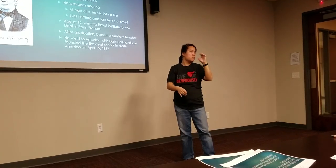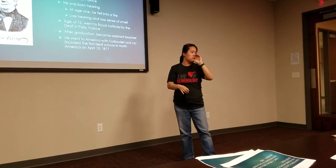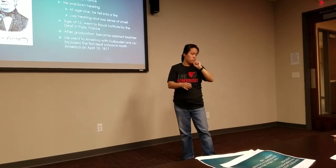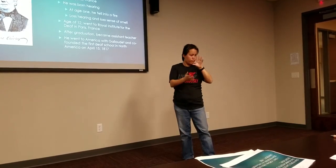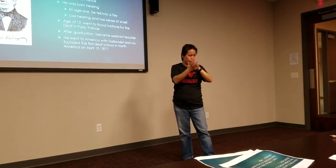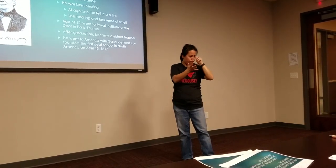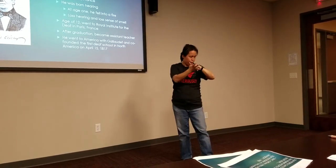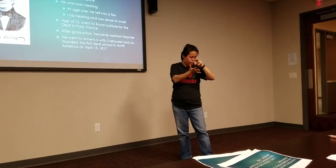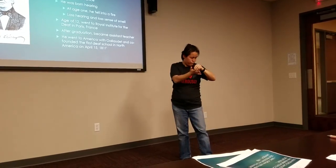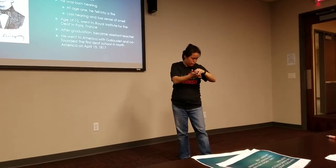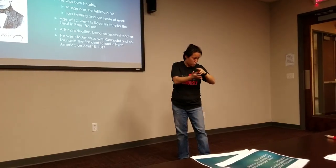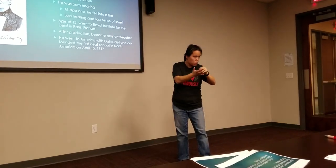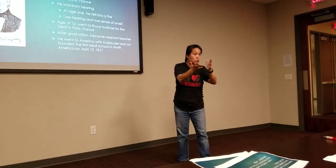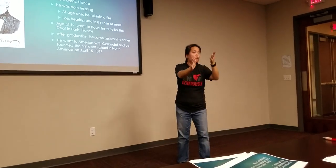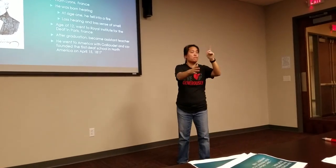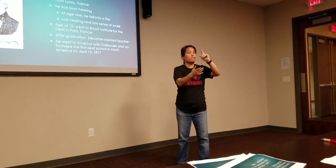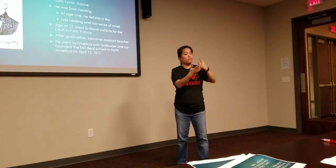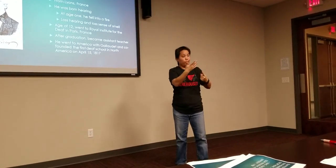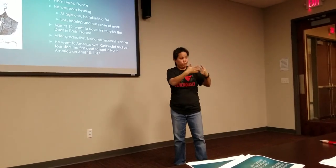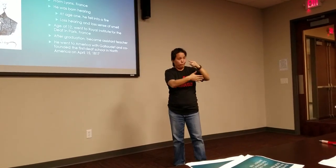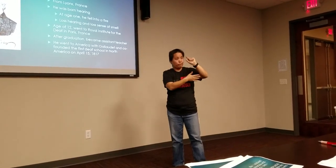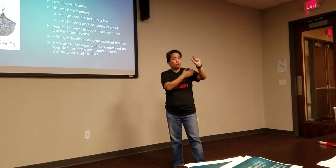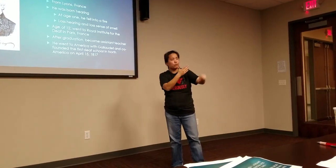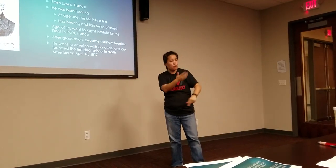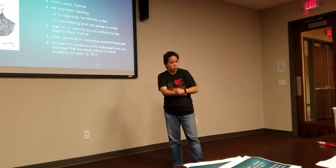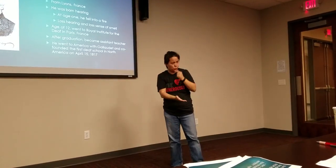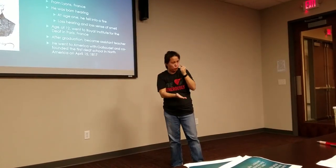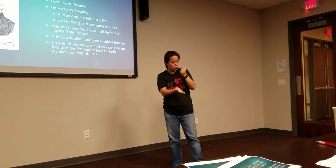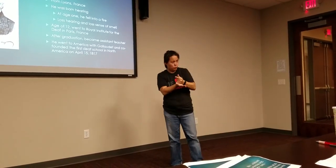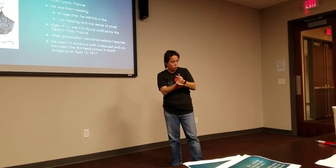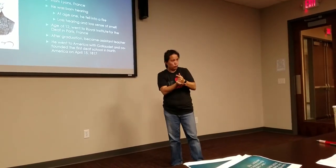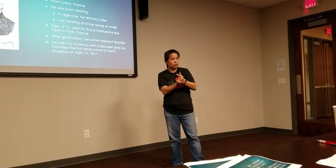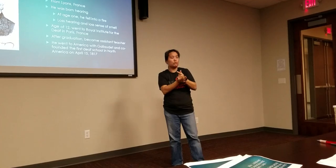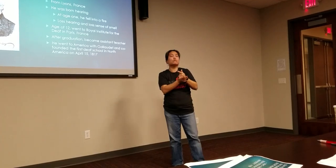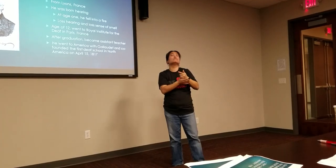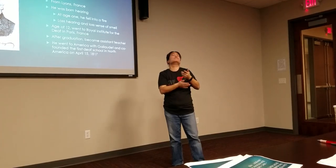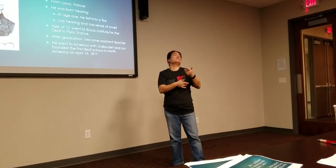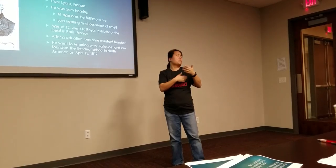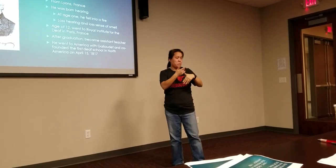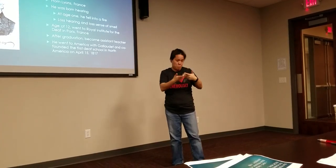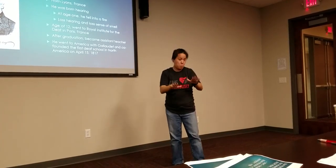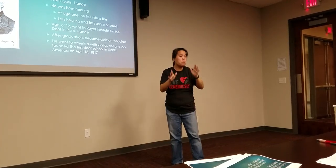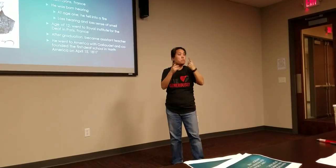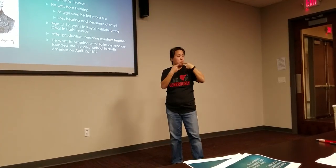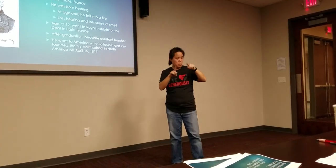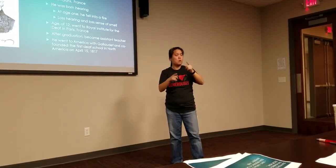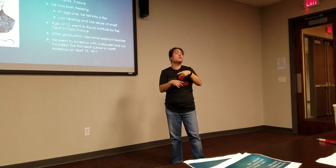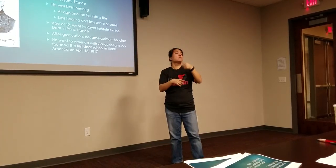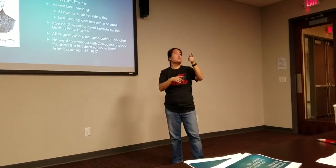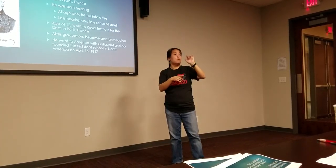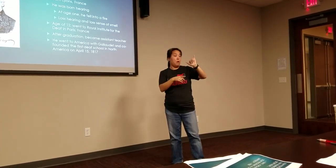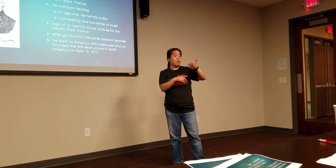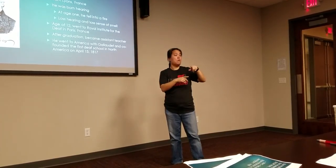when he was about 12 where he began to learn. He graduated from that school and then